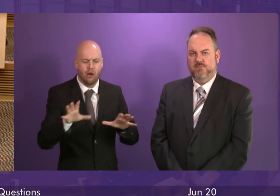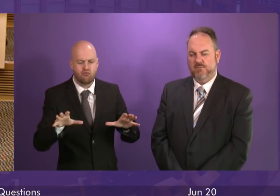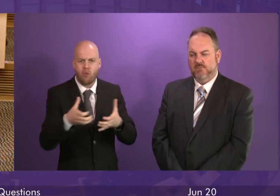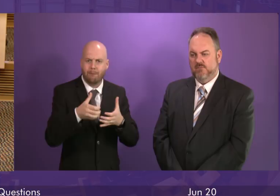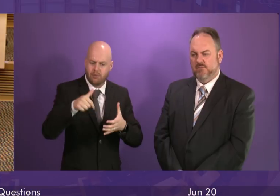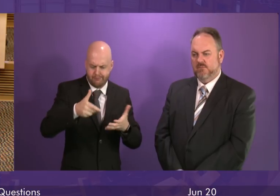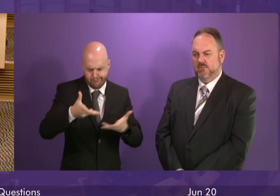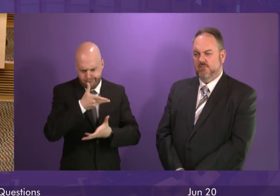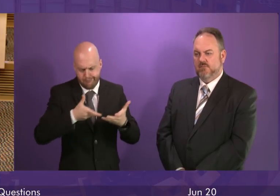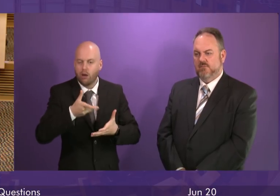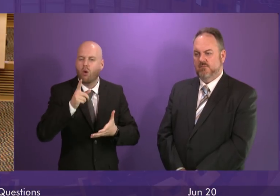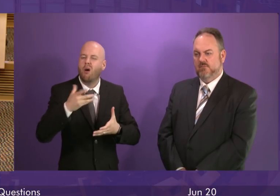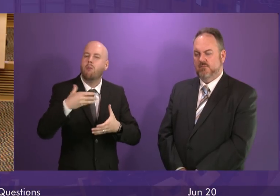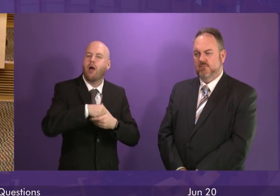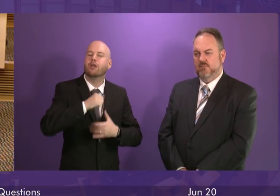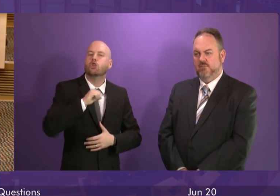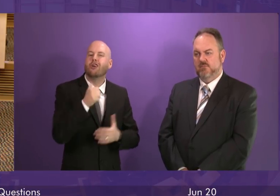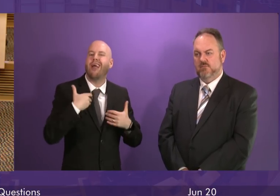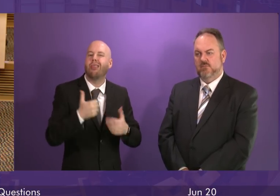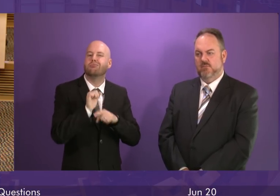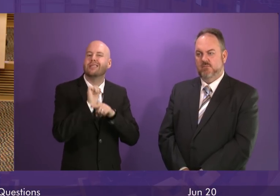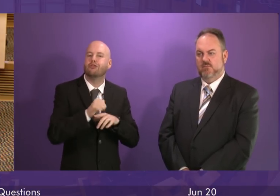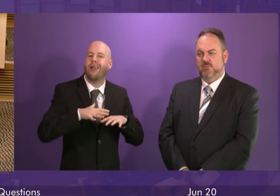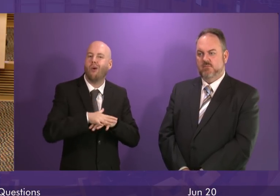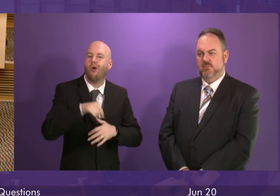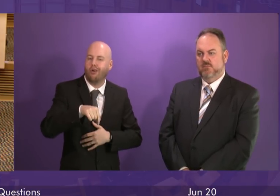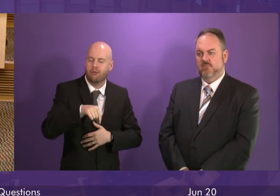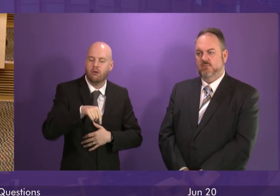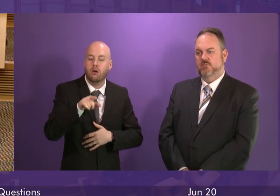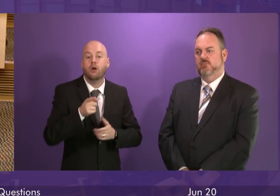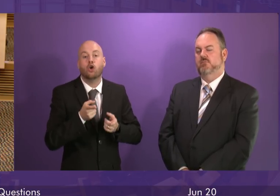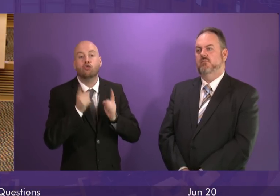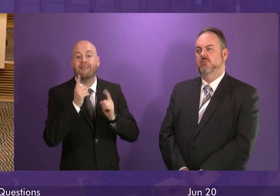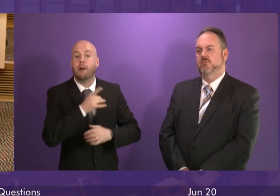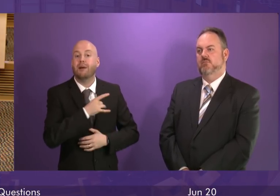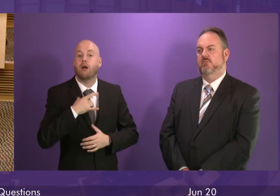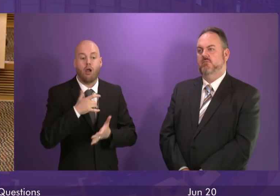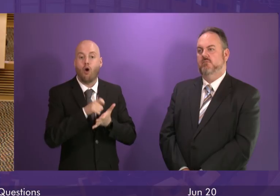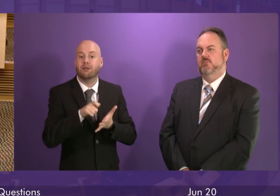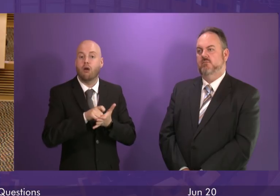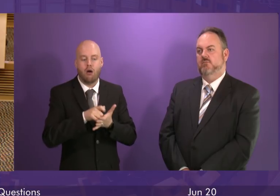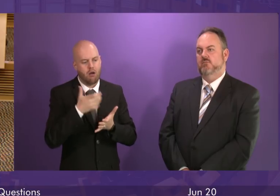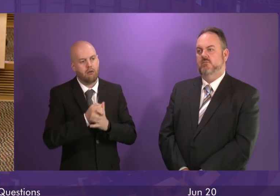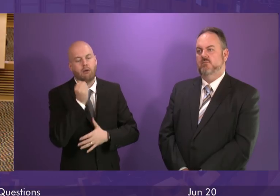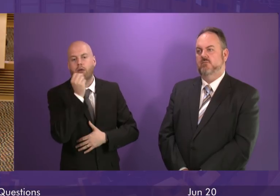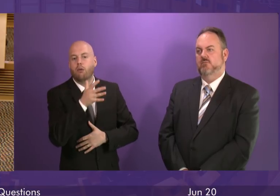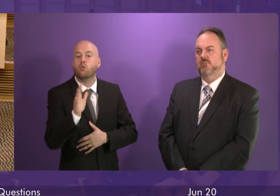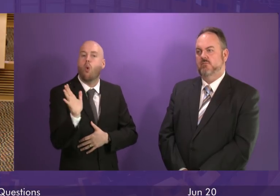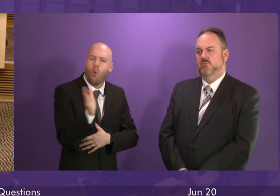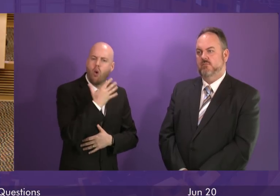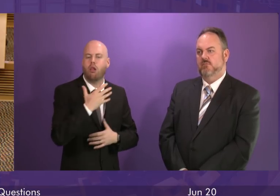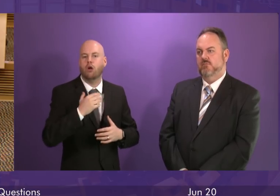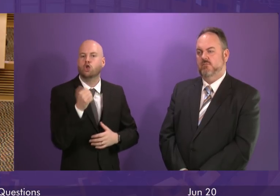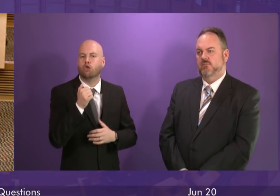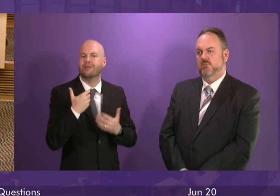which is part of the Scottish Health Protection Network. The Chief Medical Officer wrote last week to all NHS Scotland health boards and GP practices